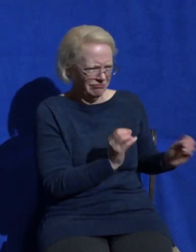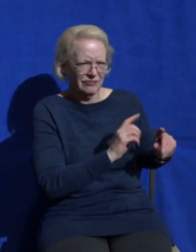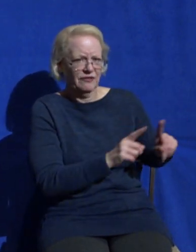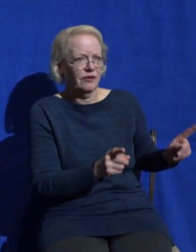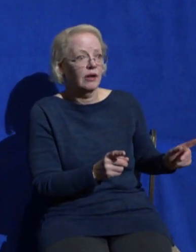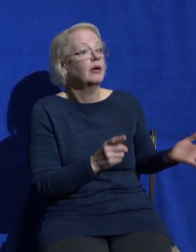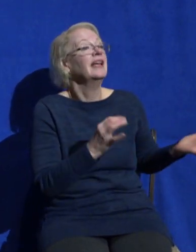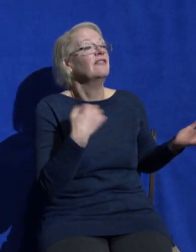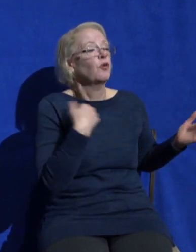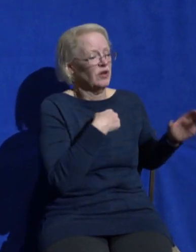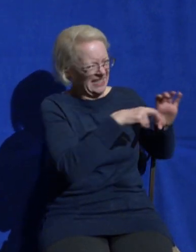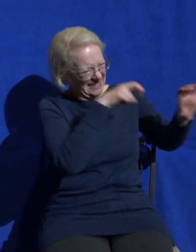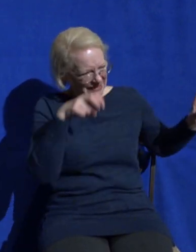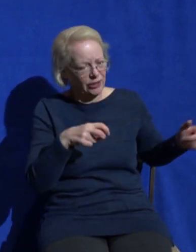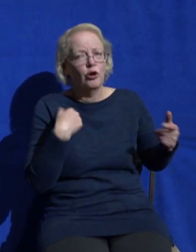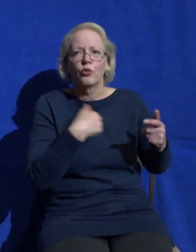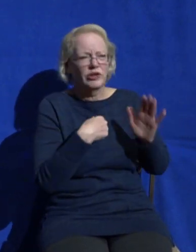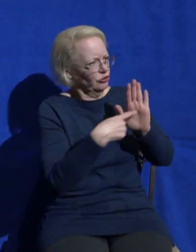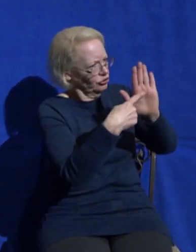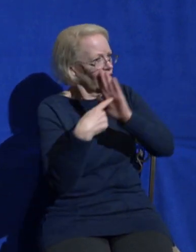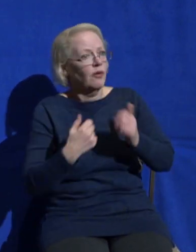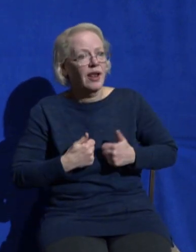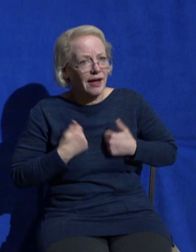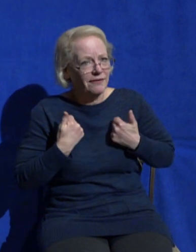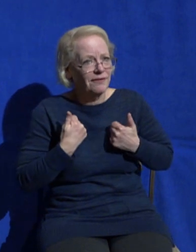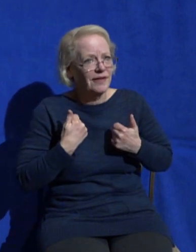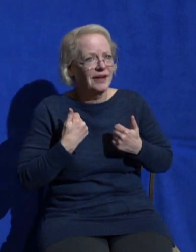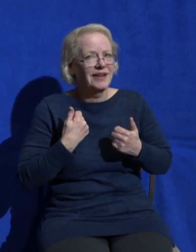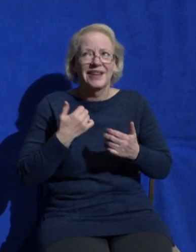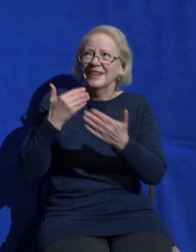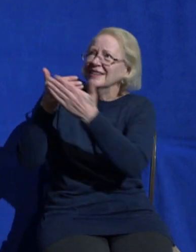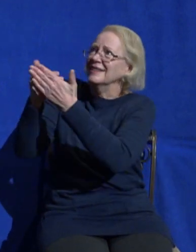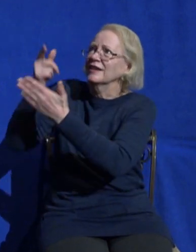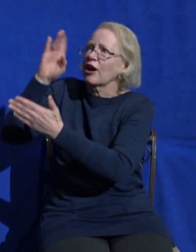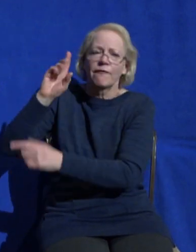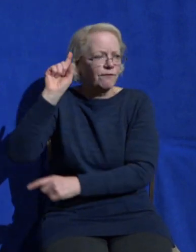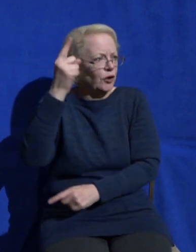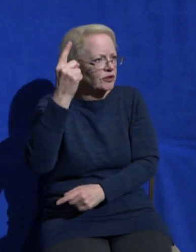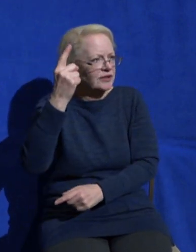and comfort and courage and joy what would it look like if we modeled that to the world